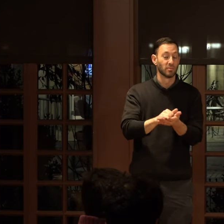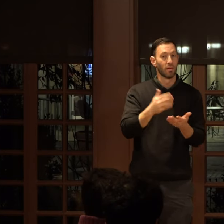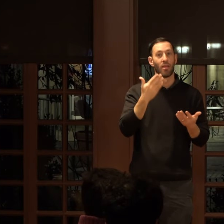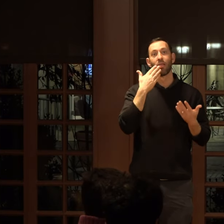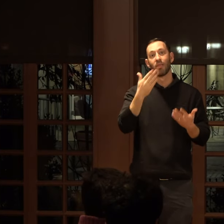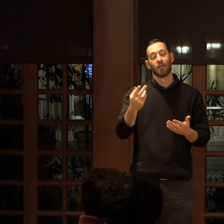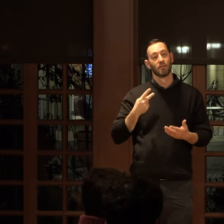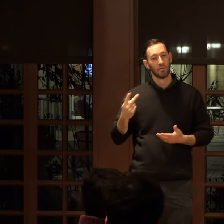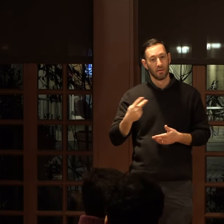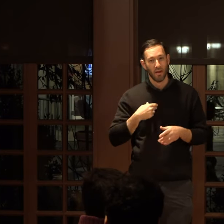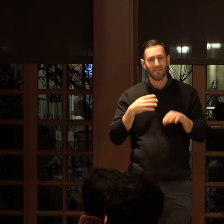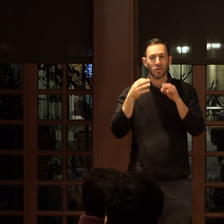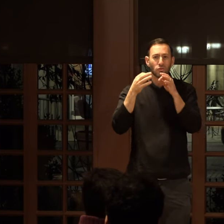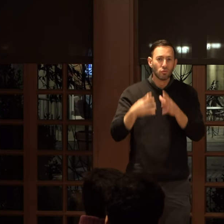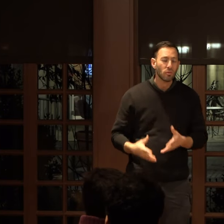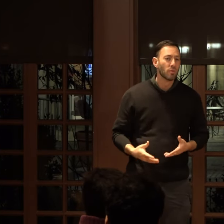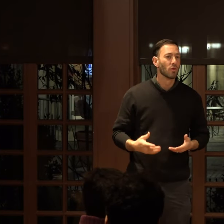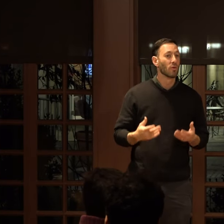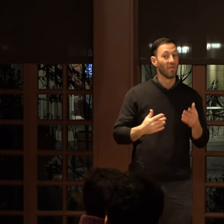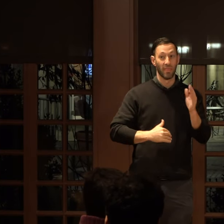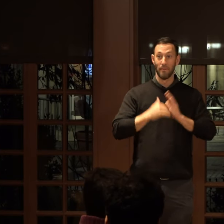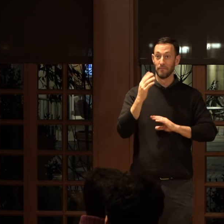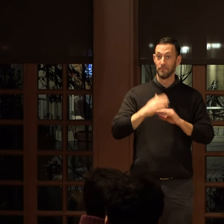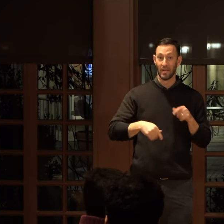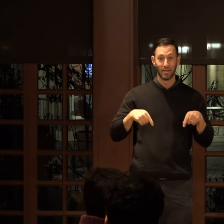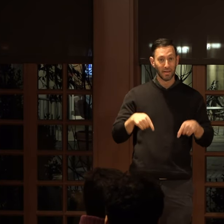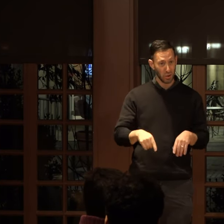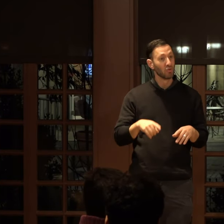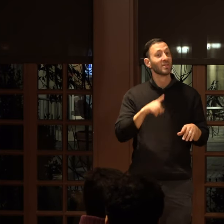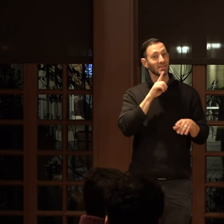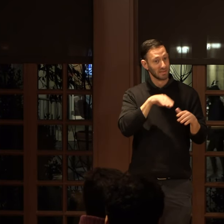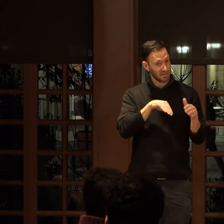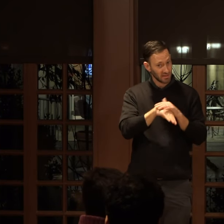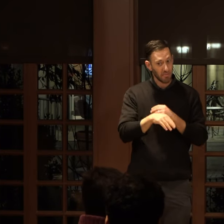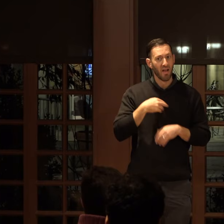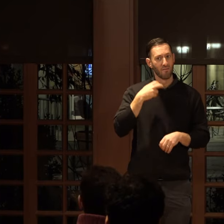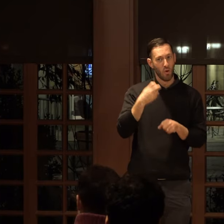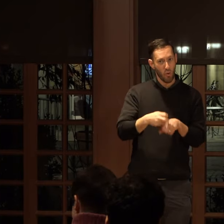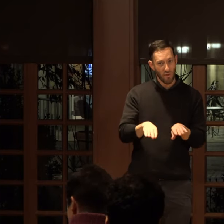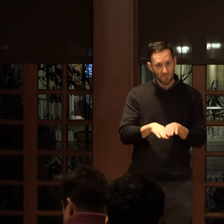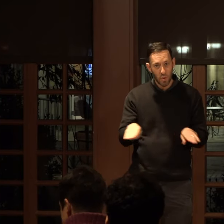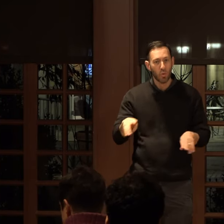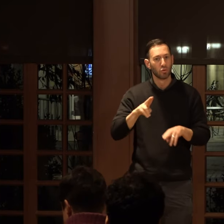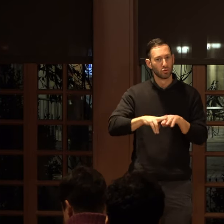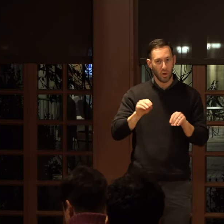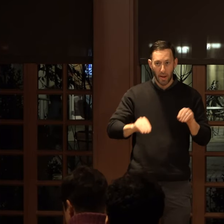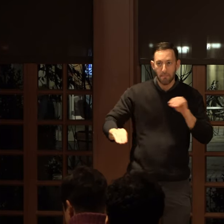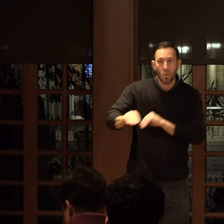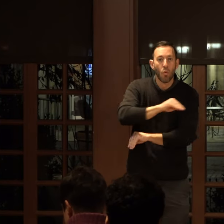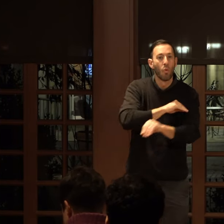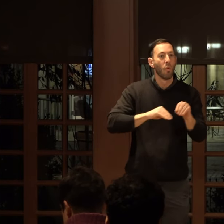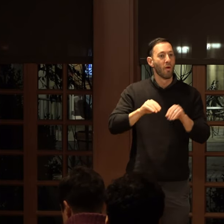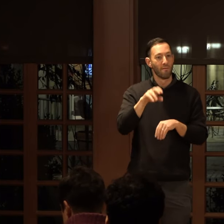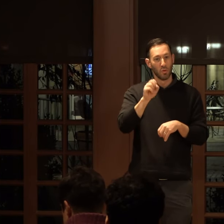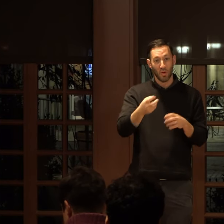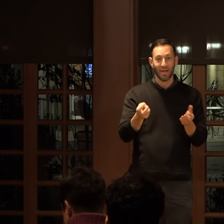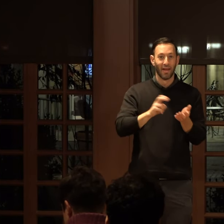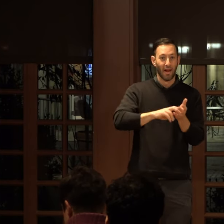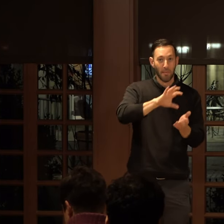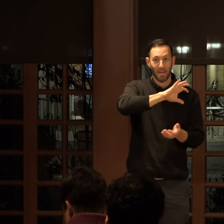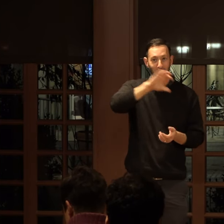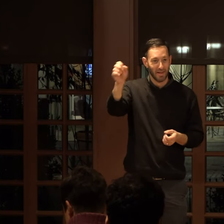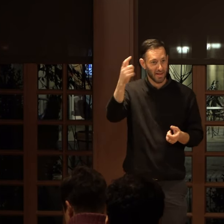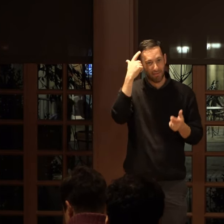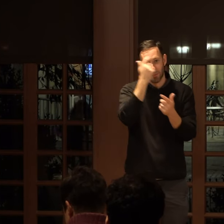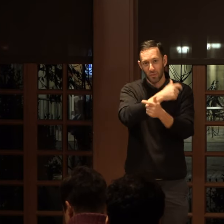for the interpreters. The building itself is accessible. We have hard floors. The chairs are movable. You all can get up and leave whenever it is